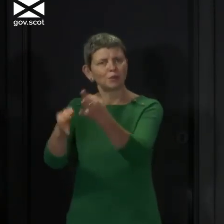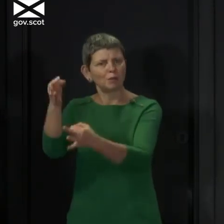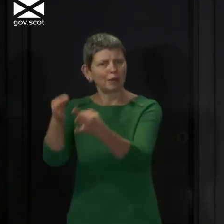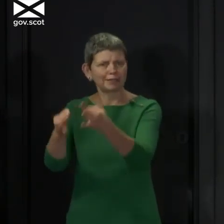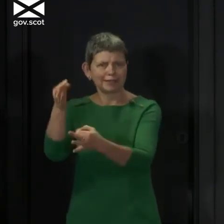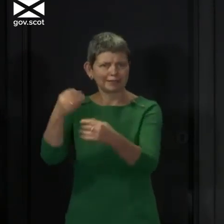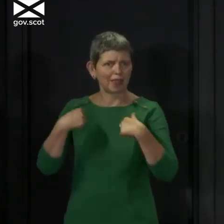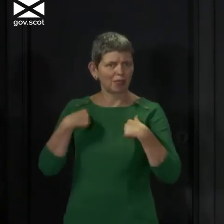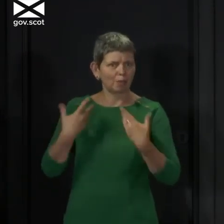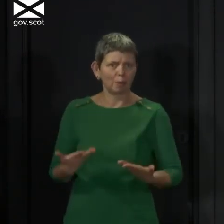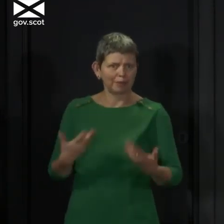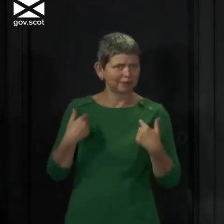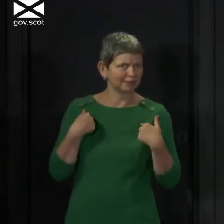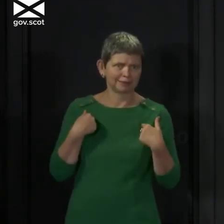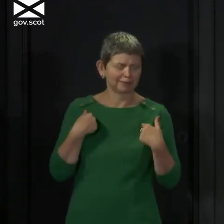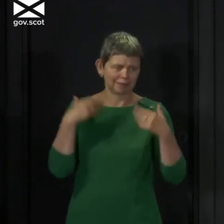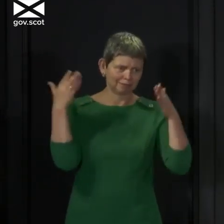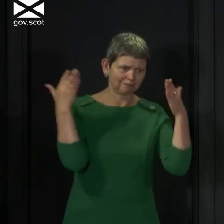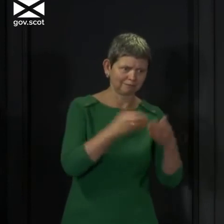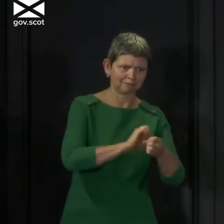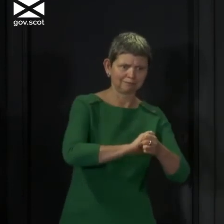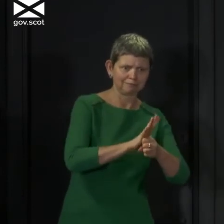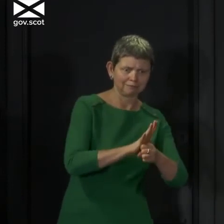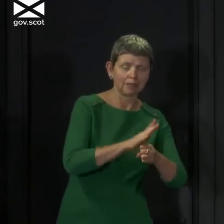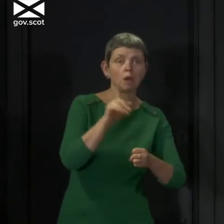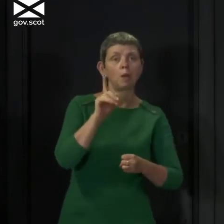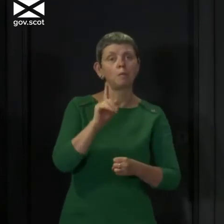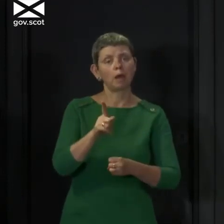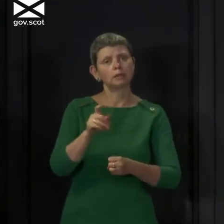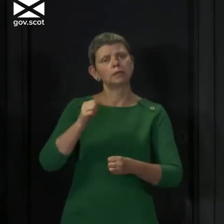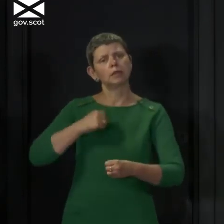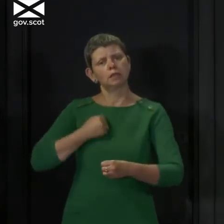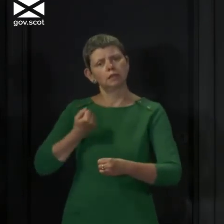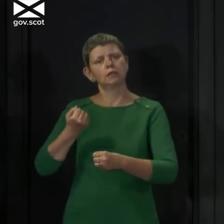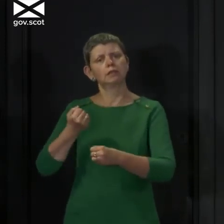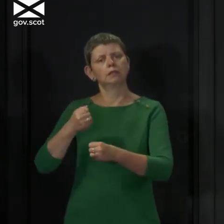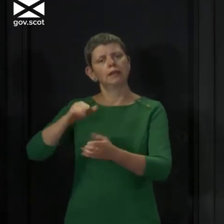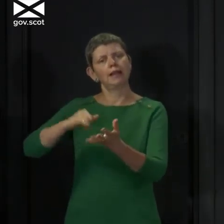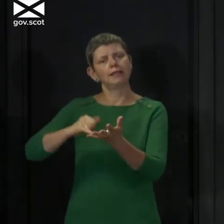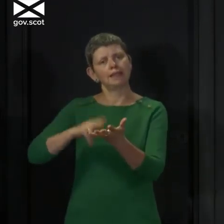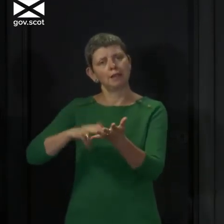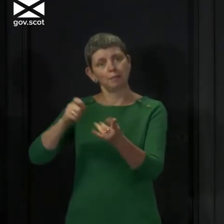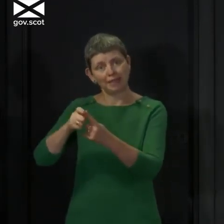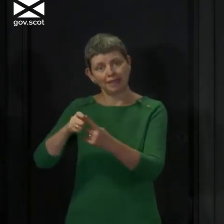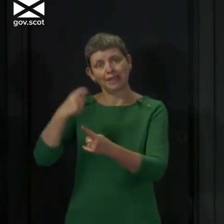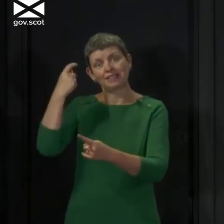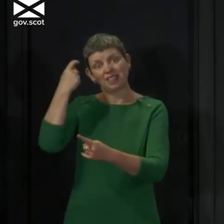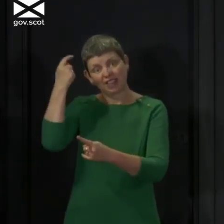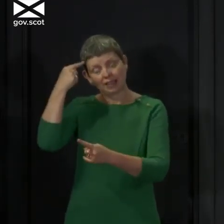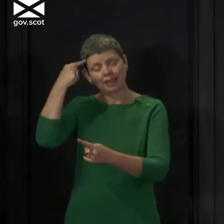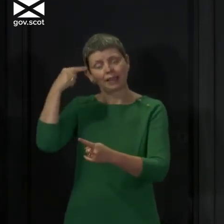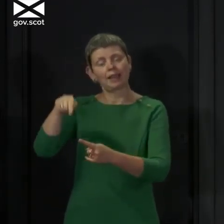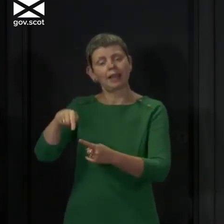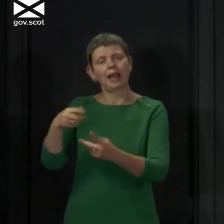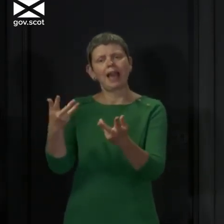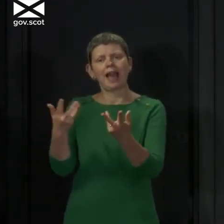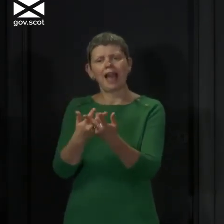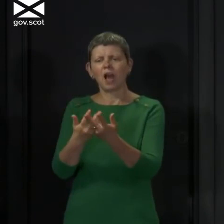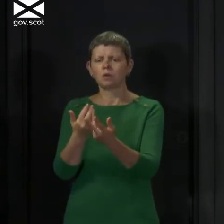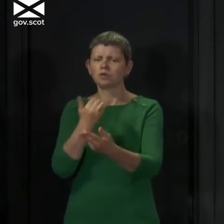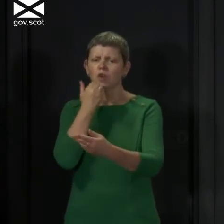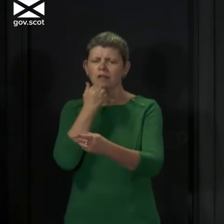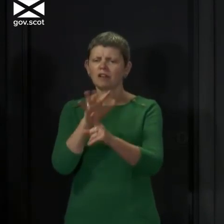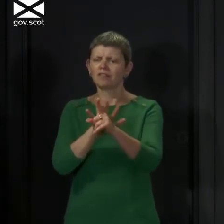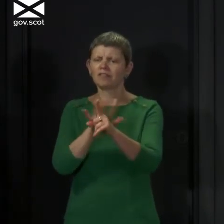is thinking very hard about how we deal with the challenge of under-representation within our party ranks